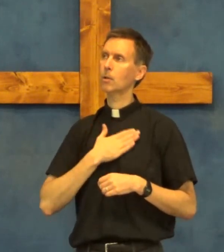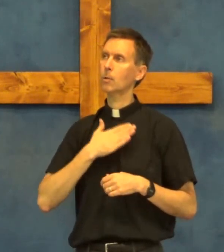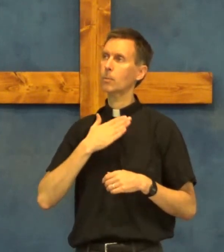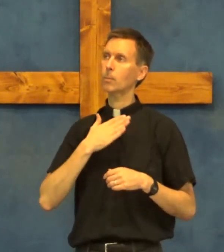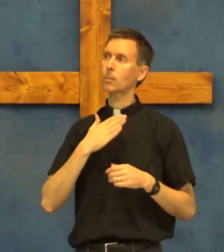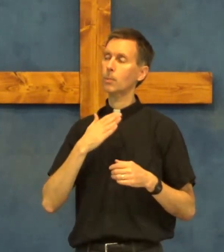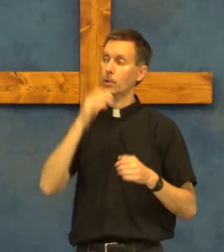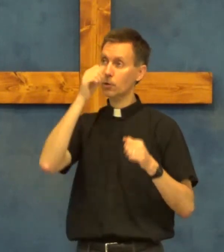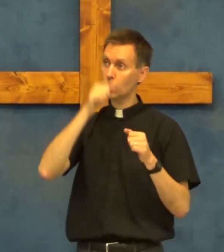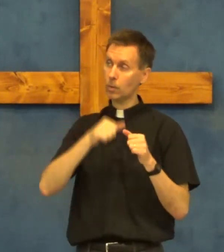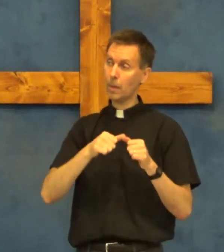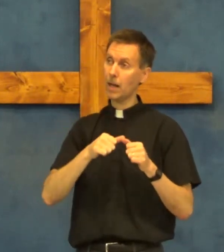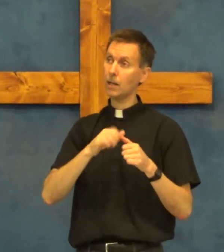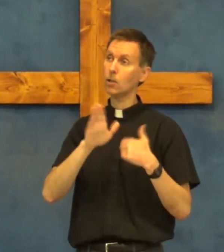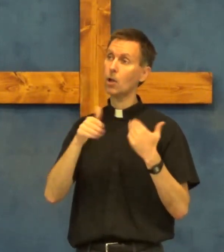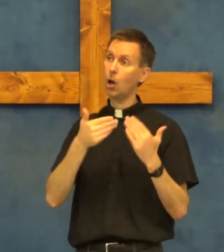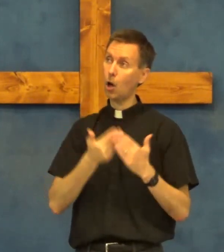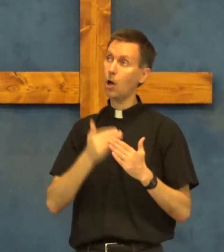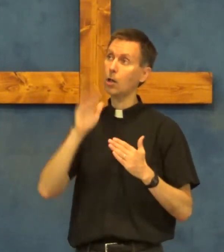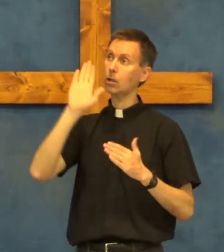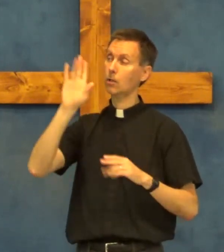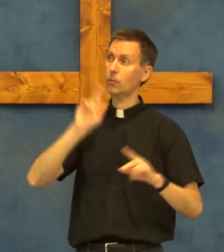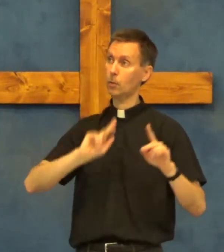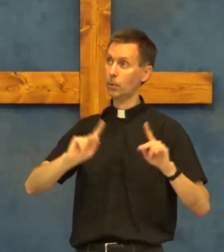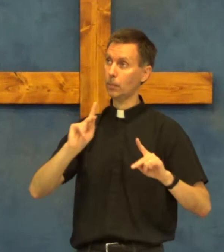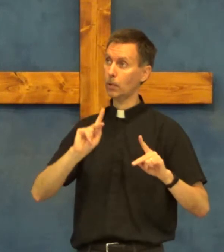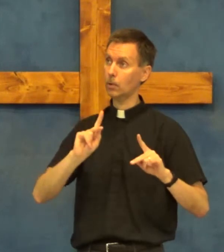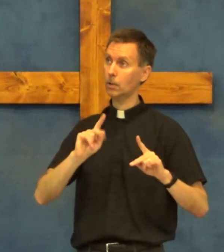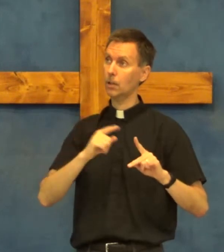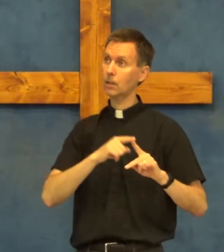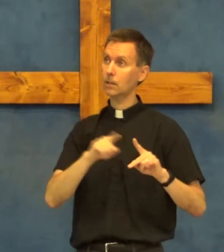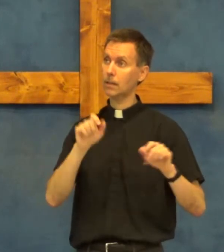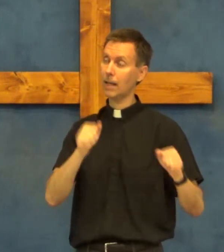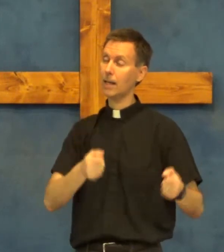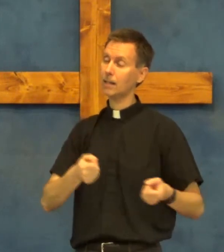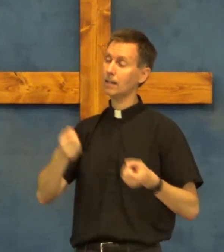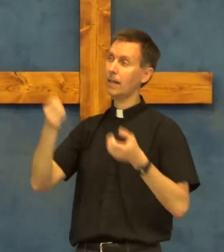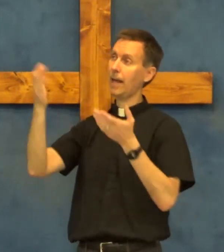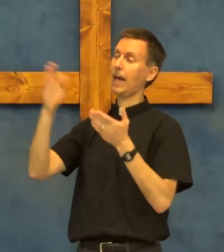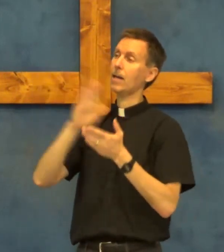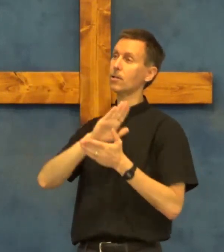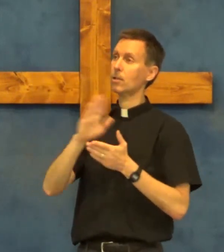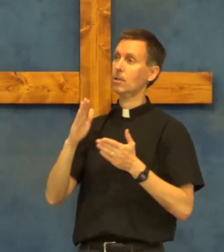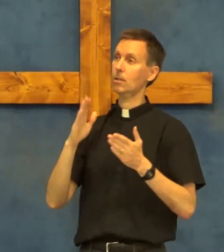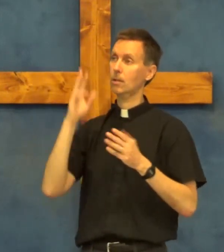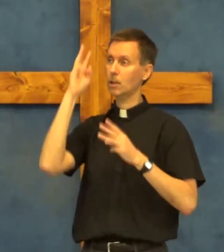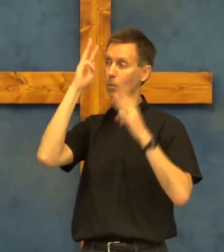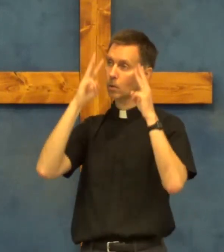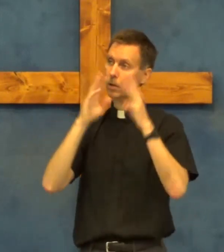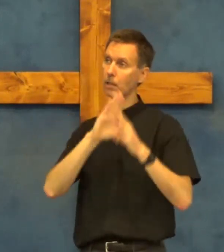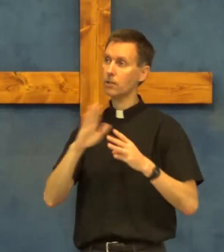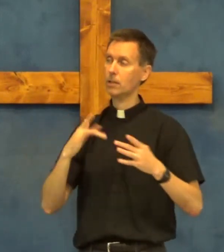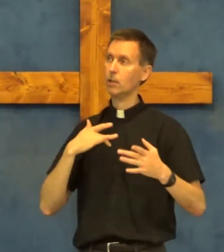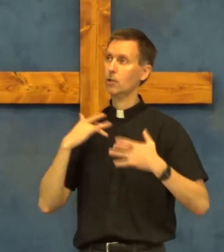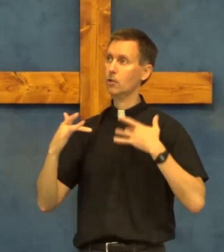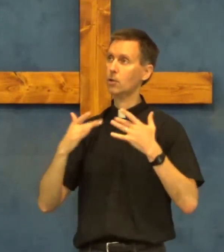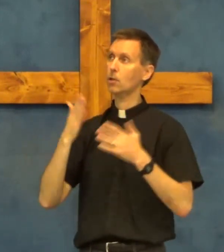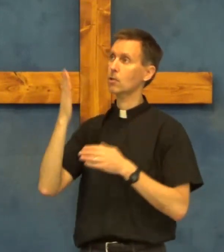please remind all your people they cast their worries and their concerns